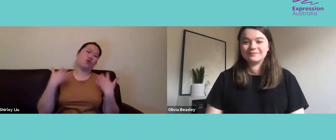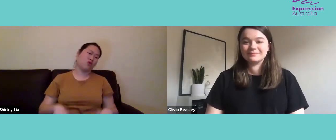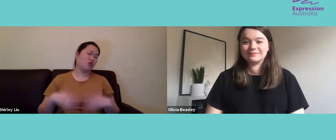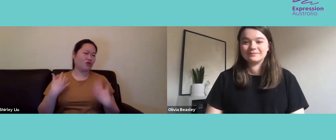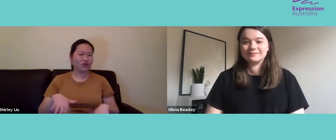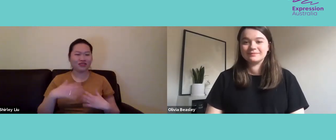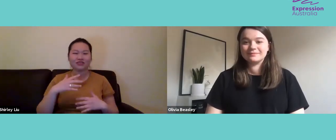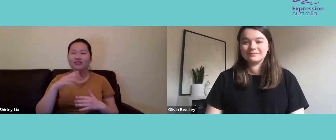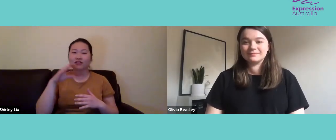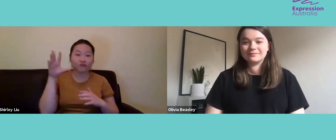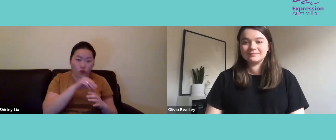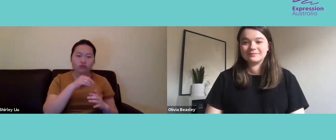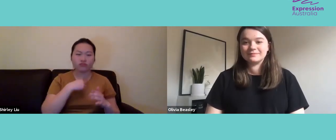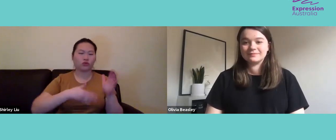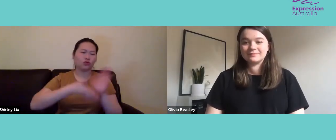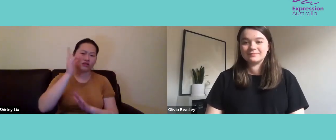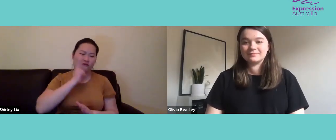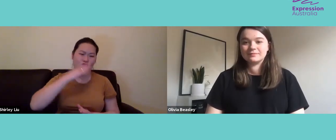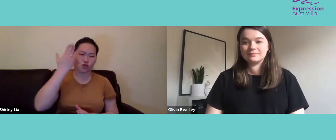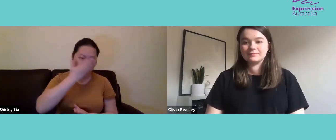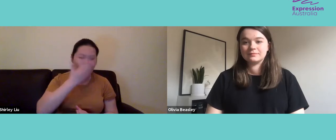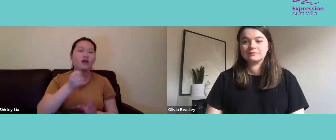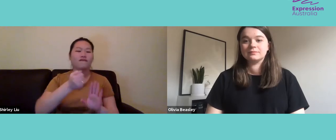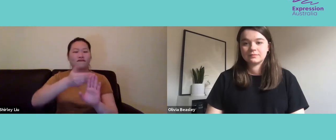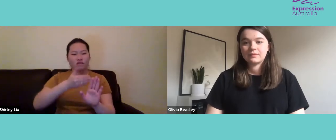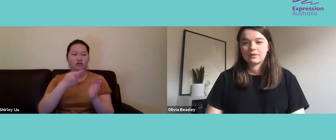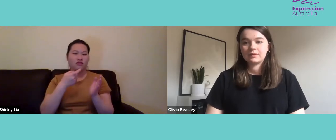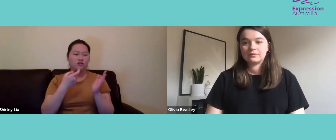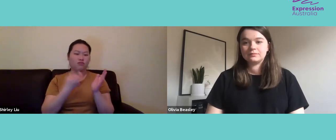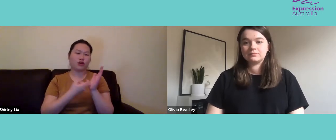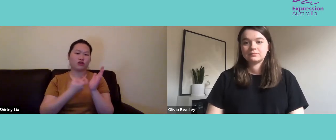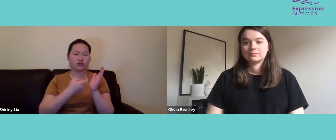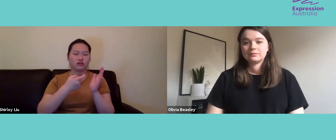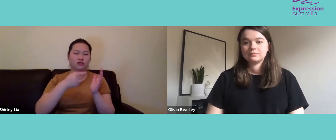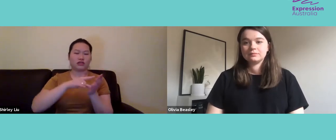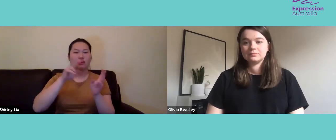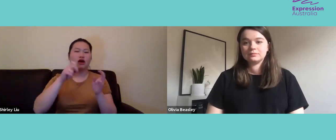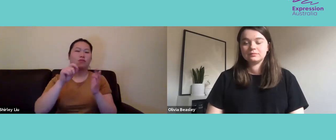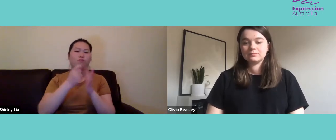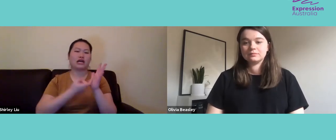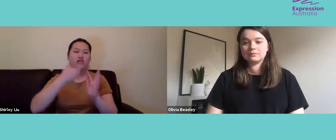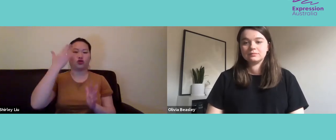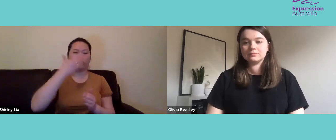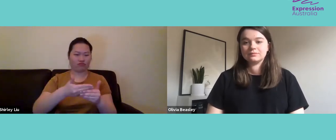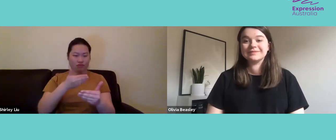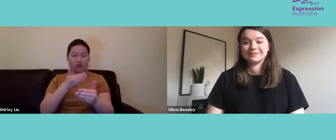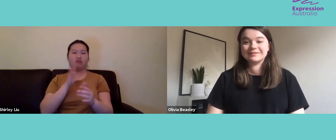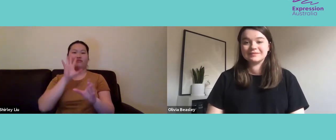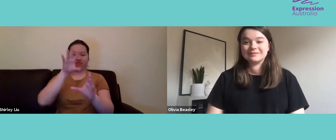from prior to primary school, I went to preschool. And there